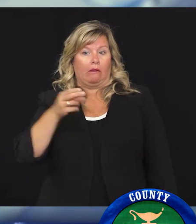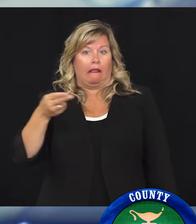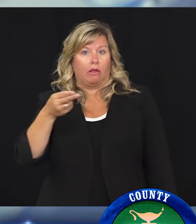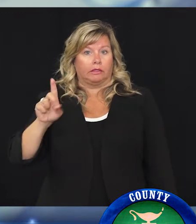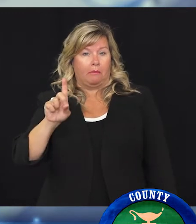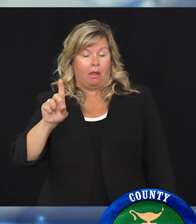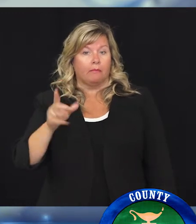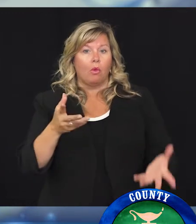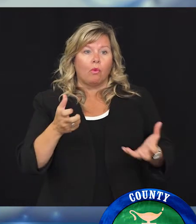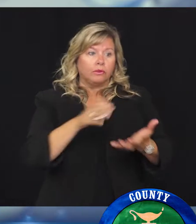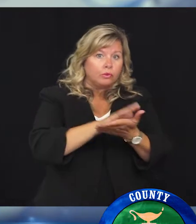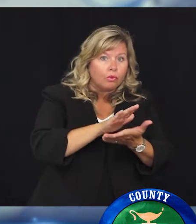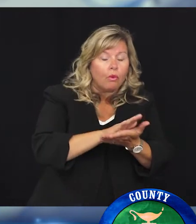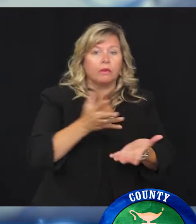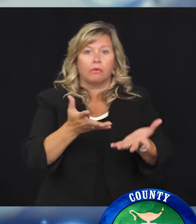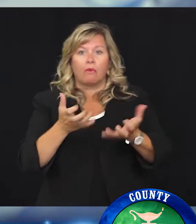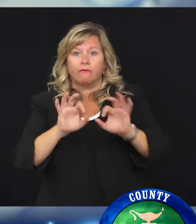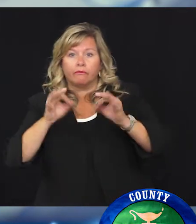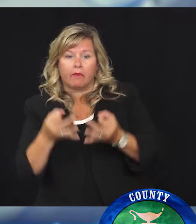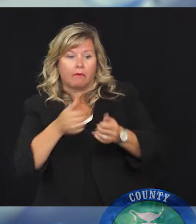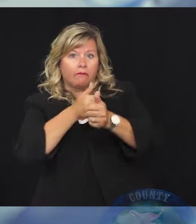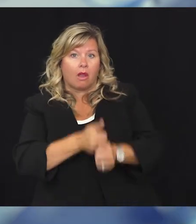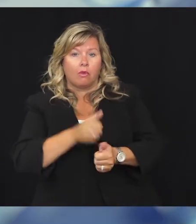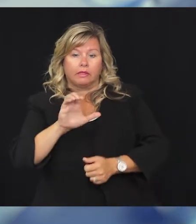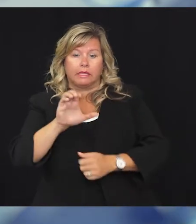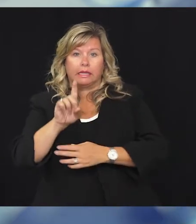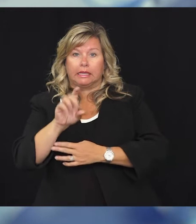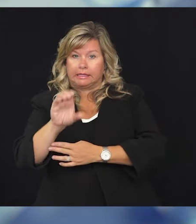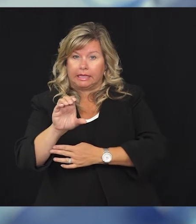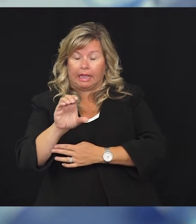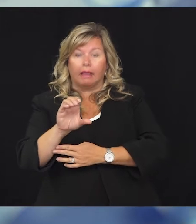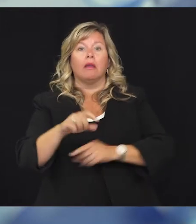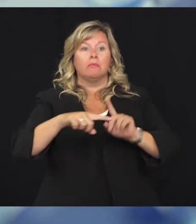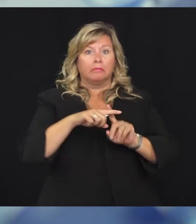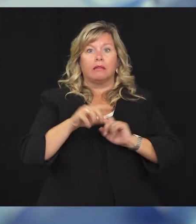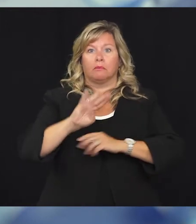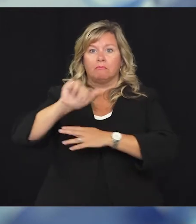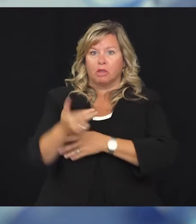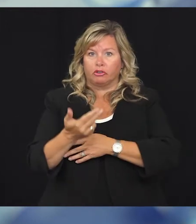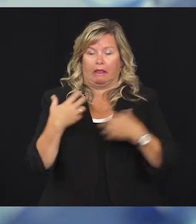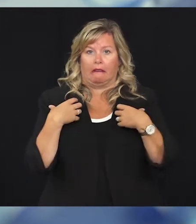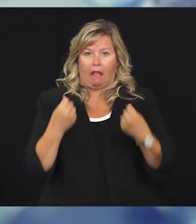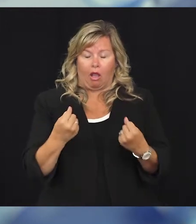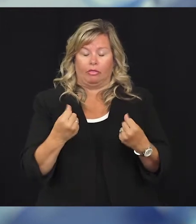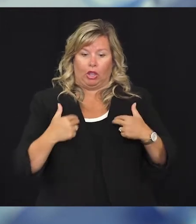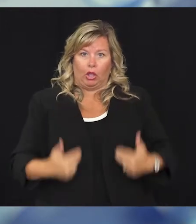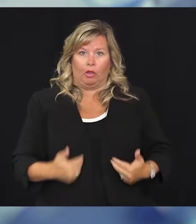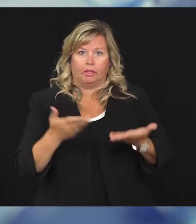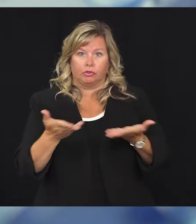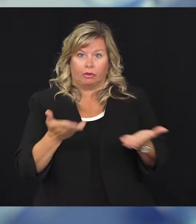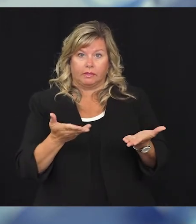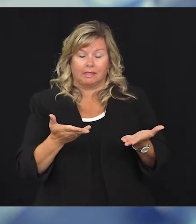families to follow the recommendations of the CDC and the Michigan Department of Health and Human Services, including mask use in